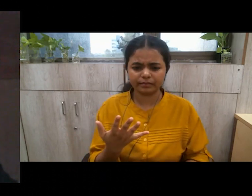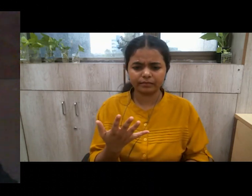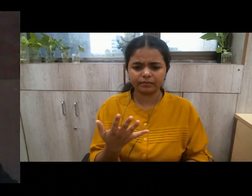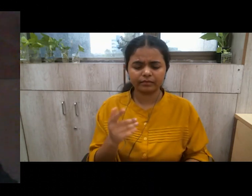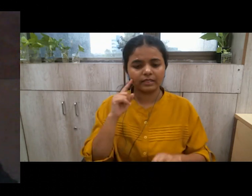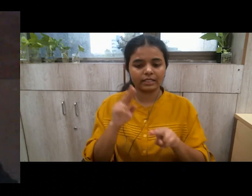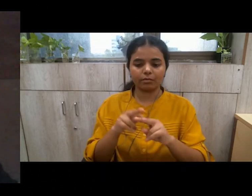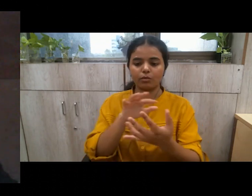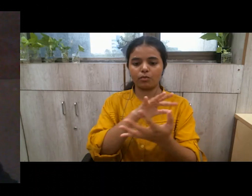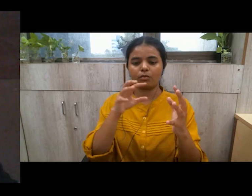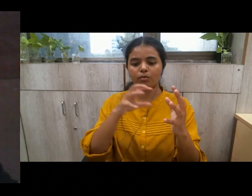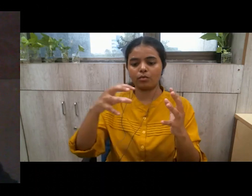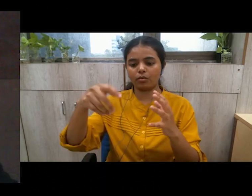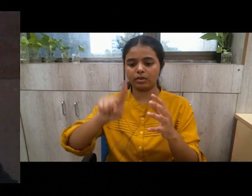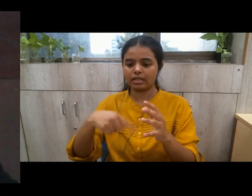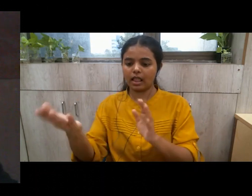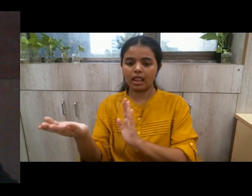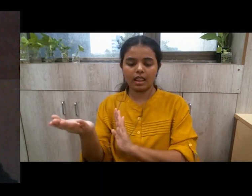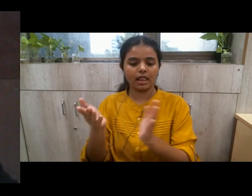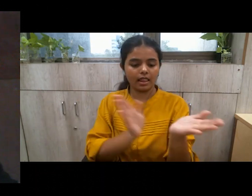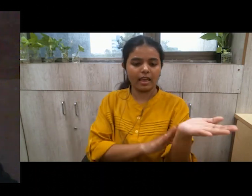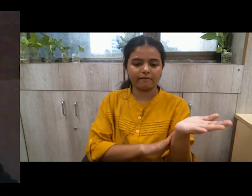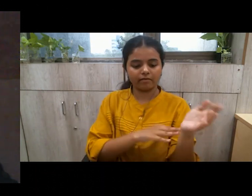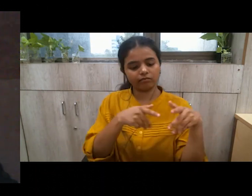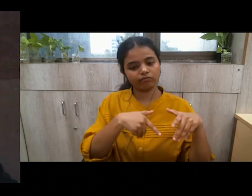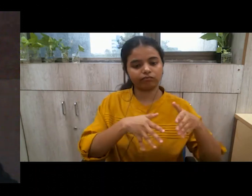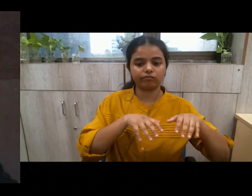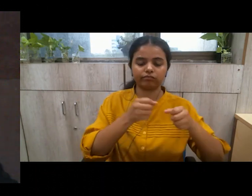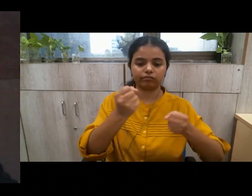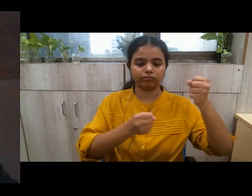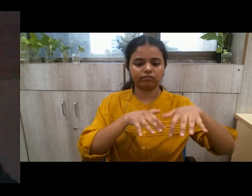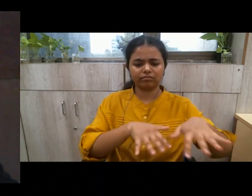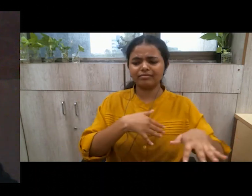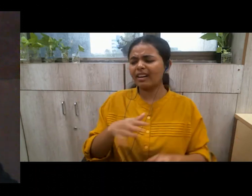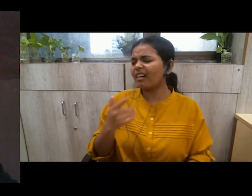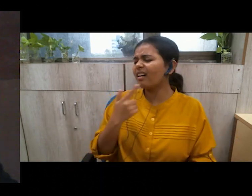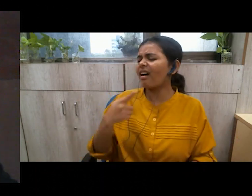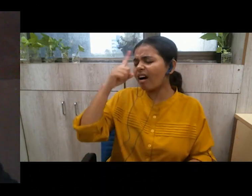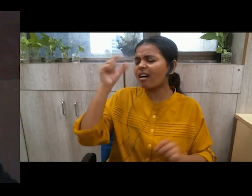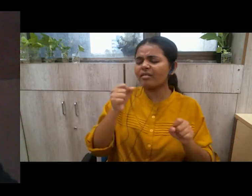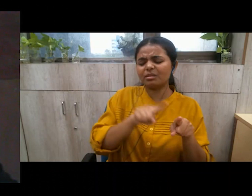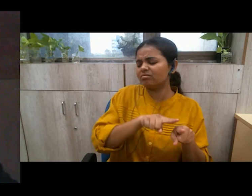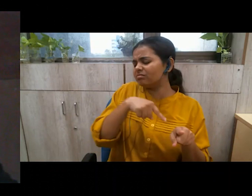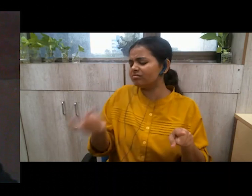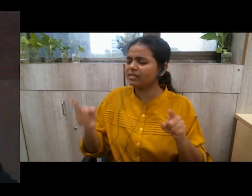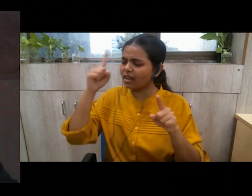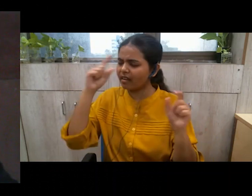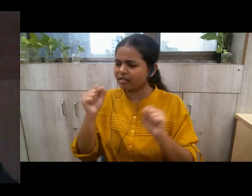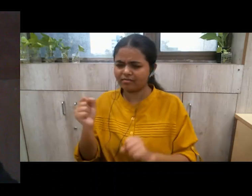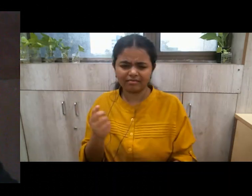if in your country you are required to drive on the left then drive on the left don't say that i feel comfortable more comfortable driving on the right